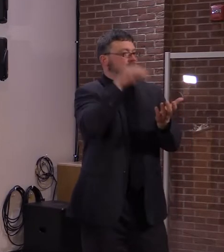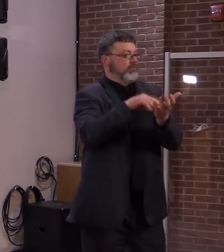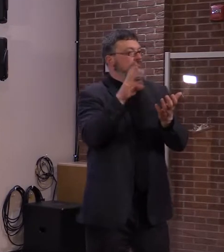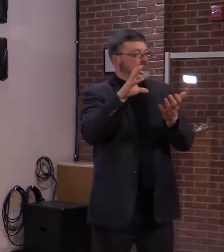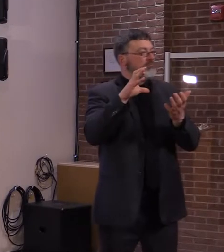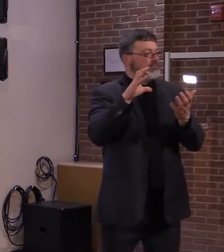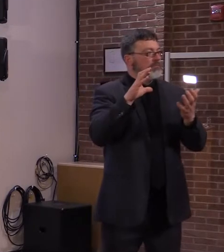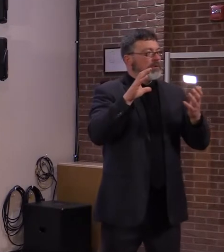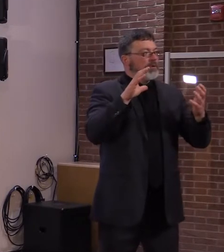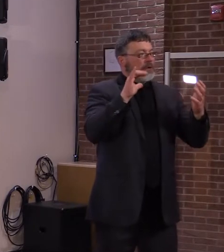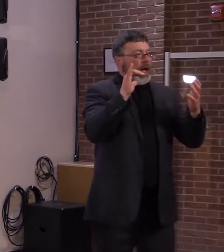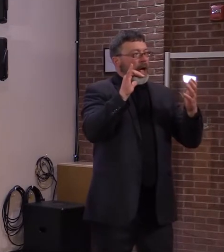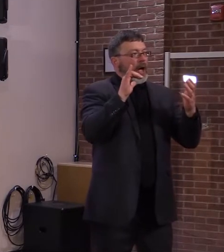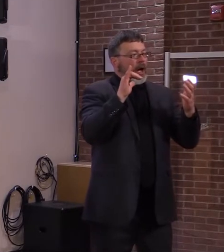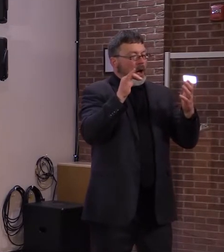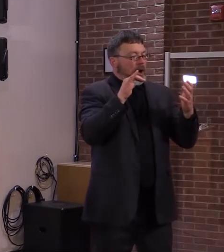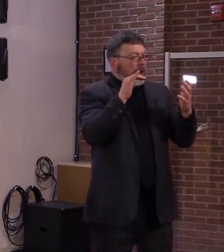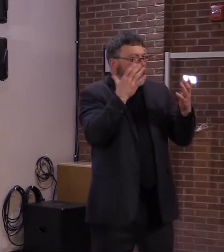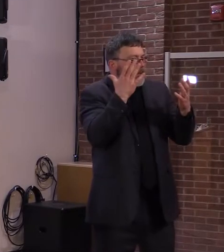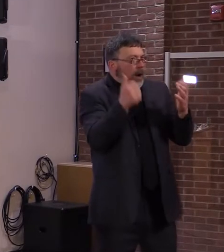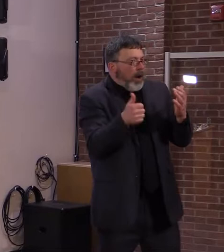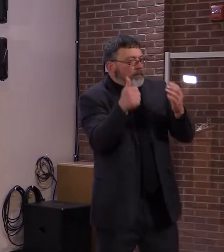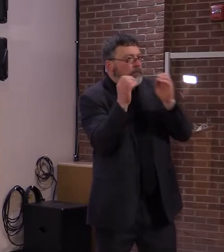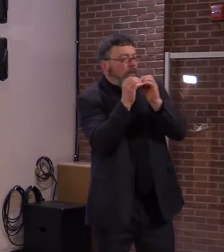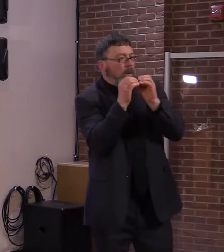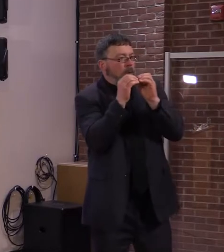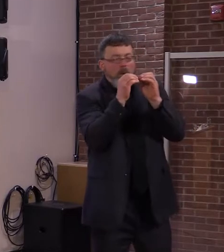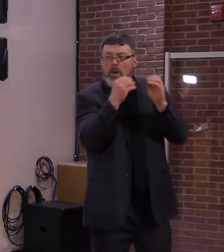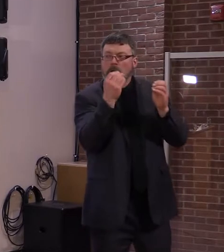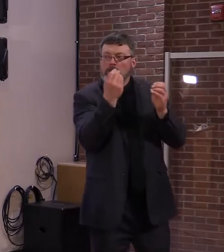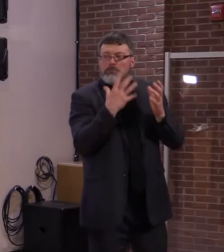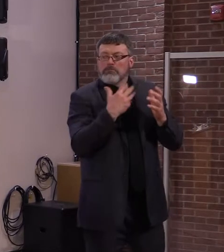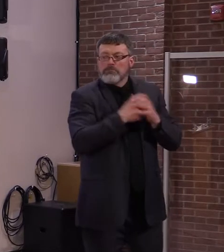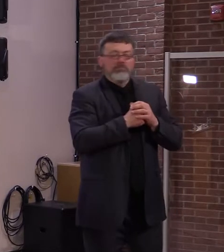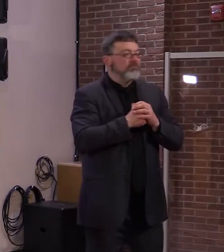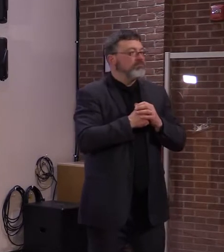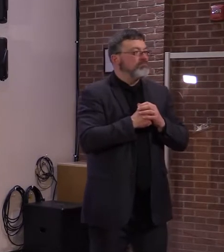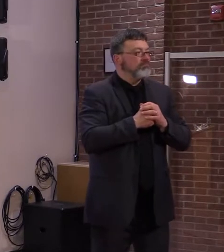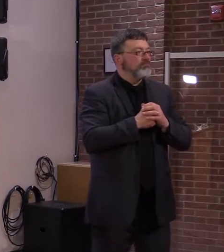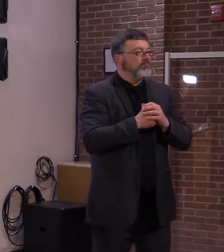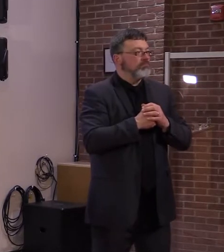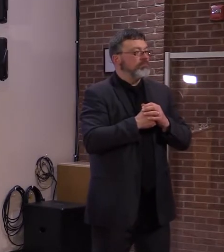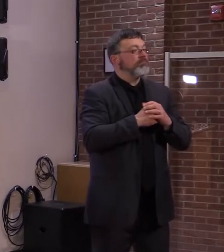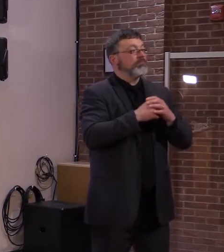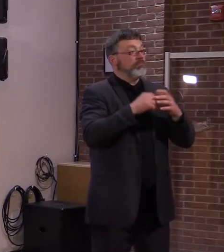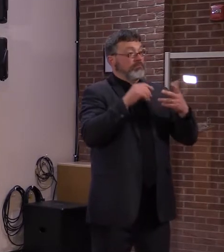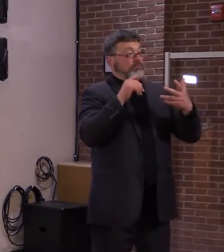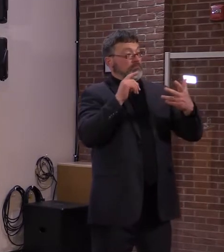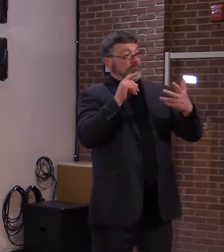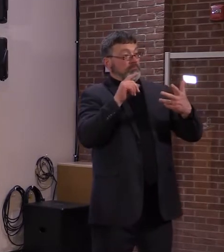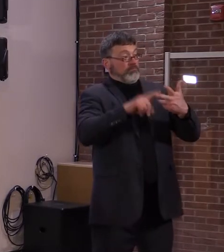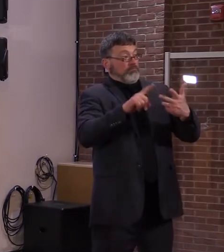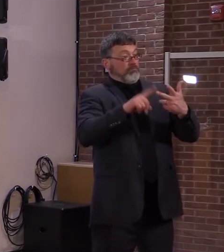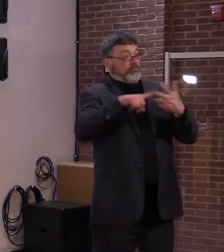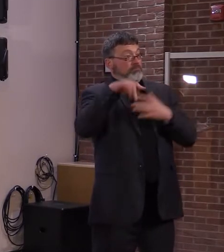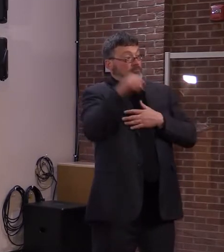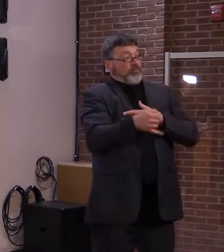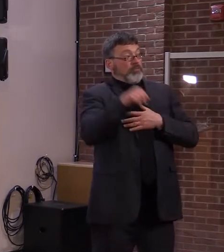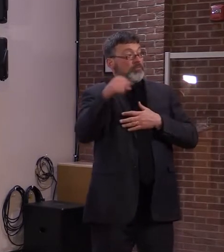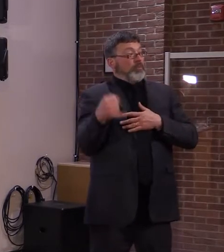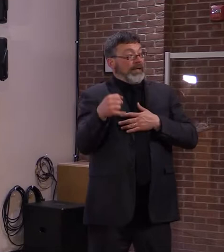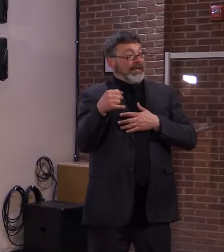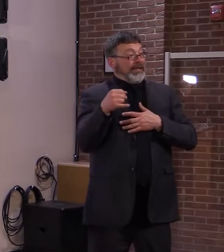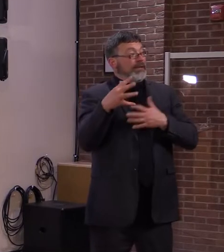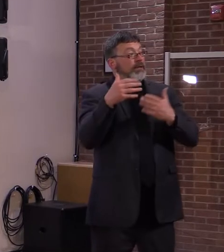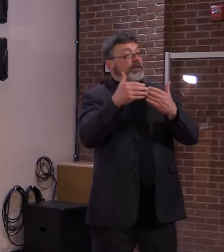told that there is also going to be a significant increase in J&J sometime in the next two to three